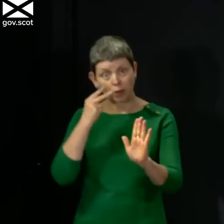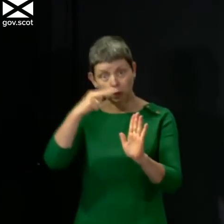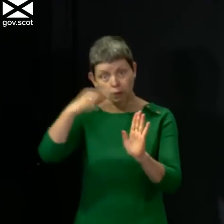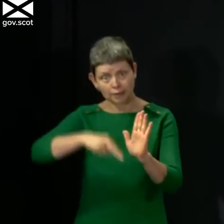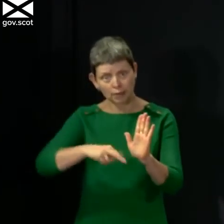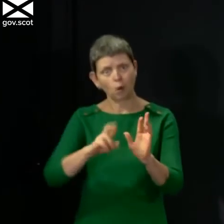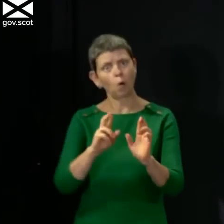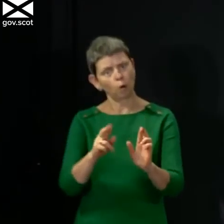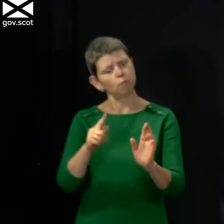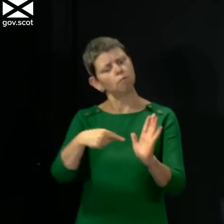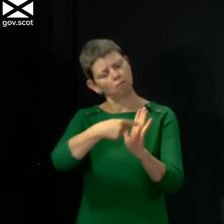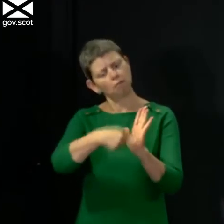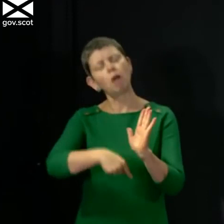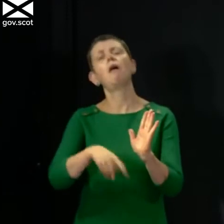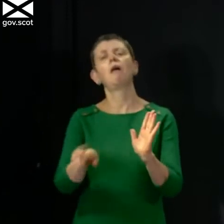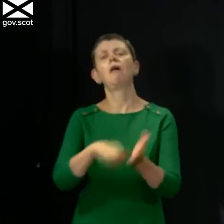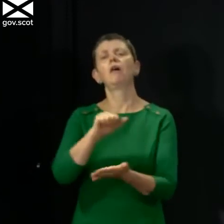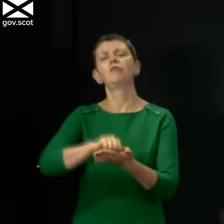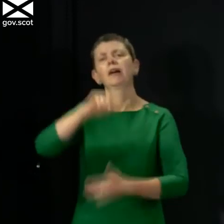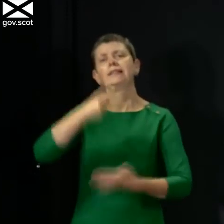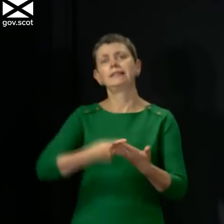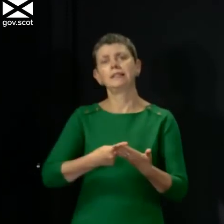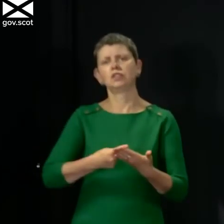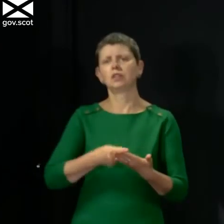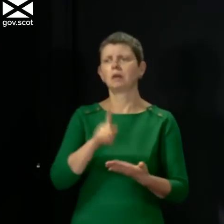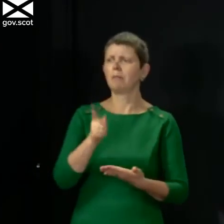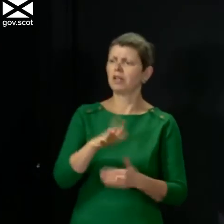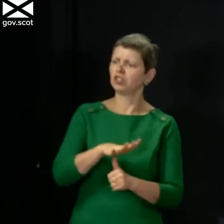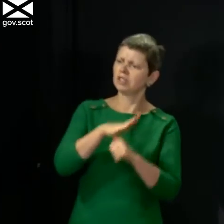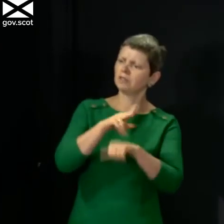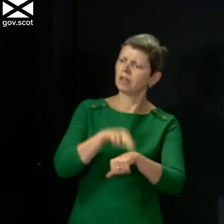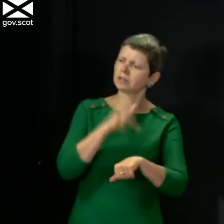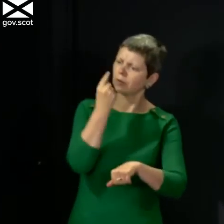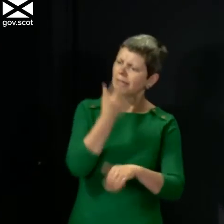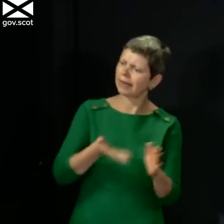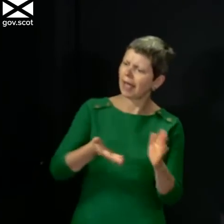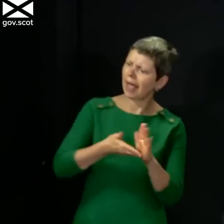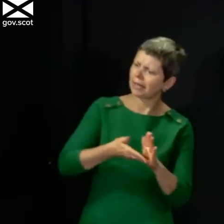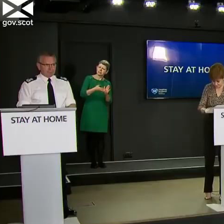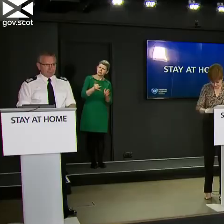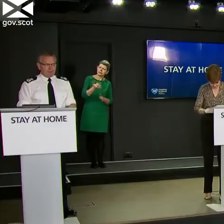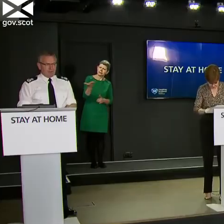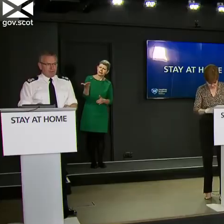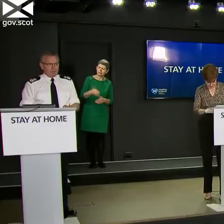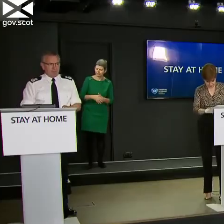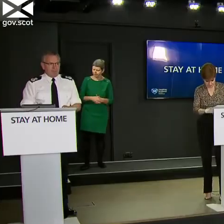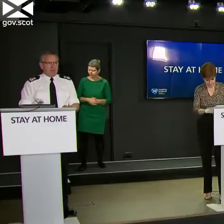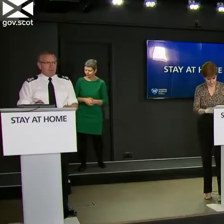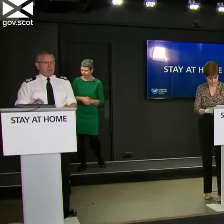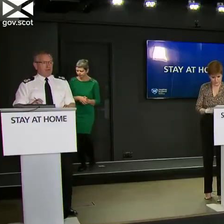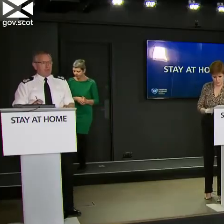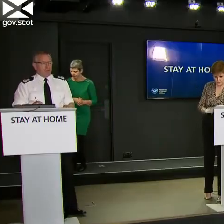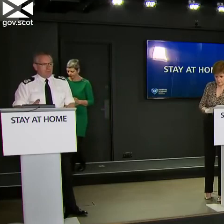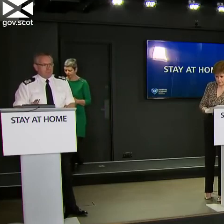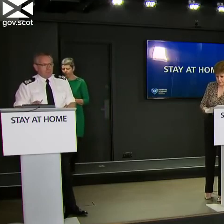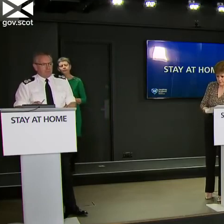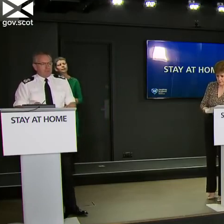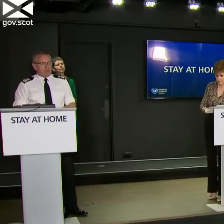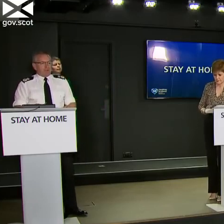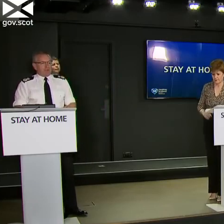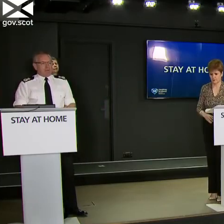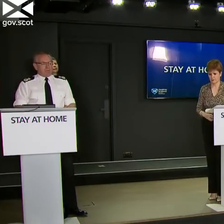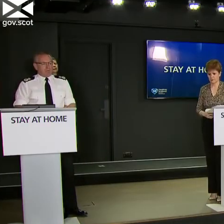coming to the right decisions there. But I'll hand over to the Chief Constable to say perhaps a word from the policing perspective. Thank you.